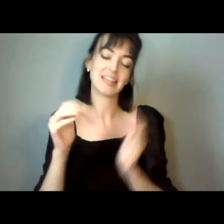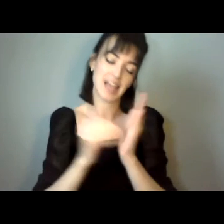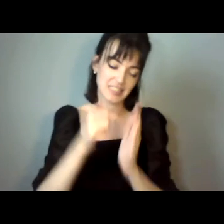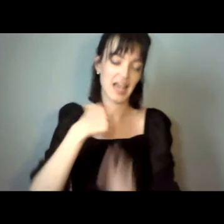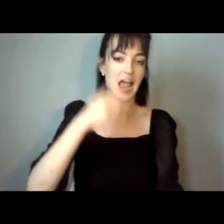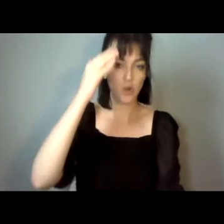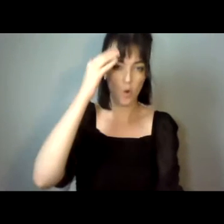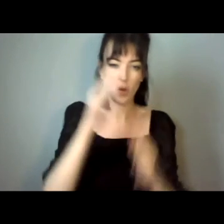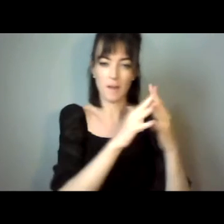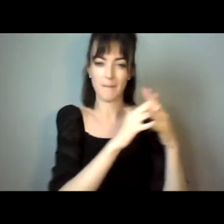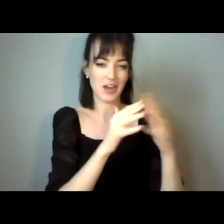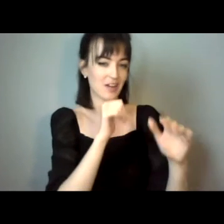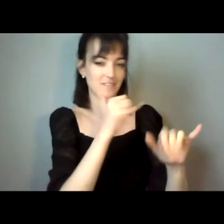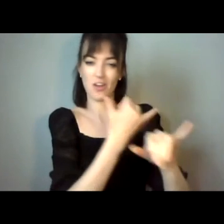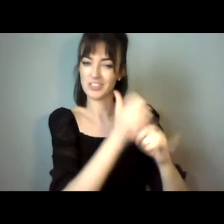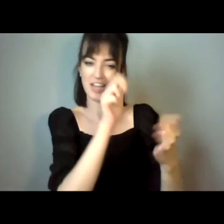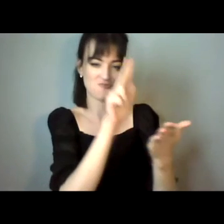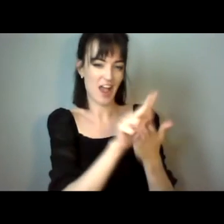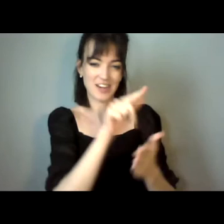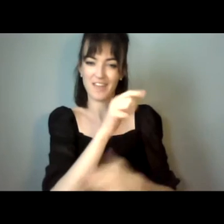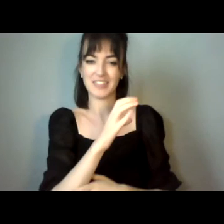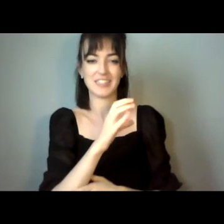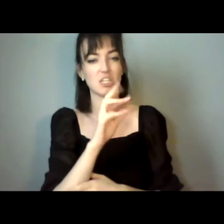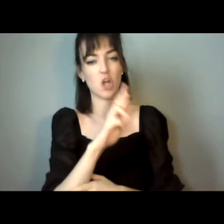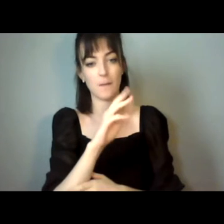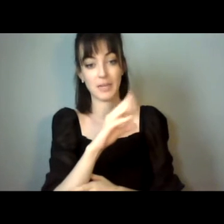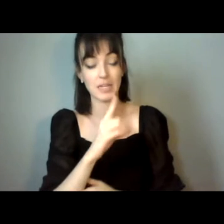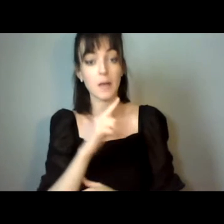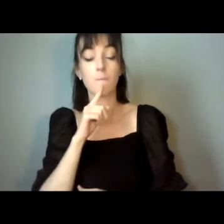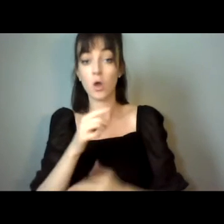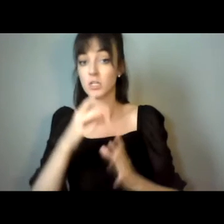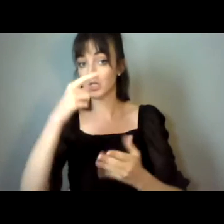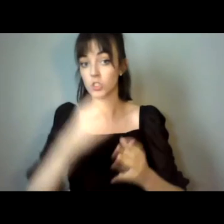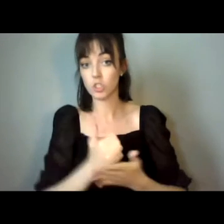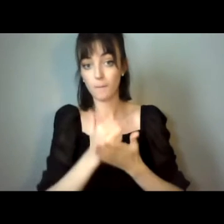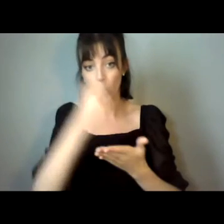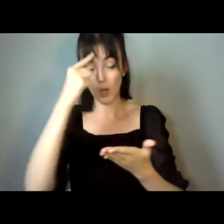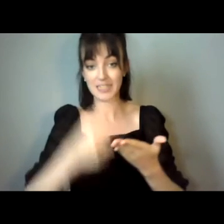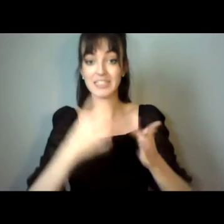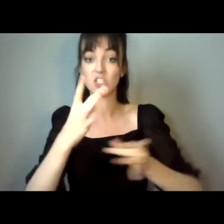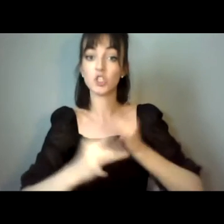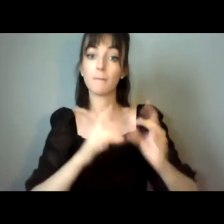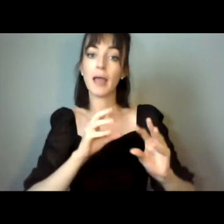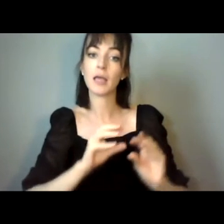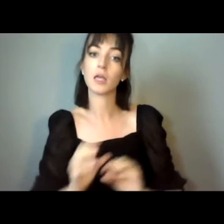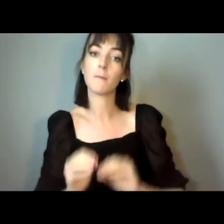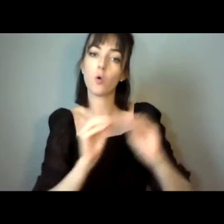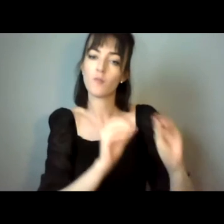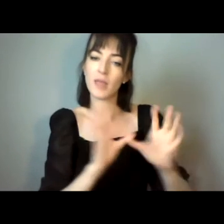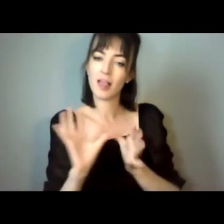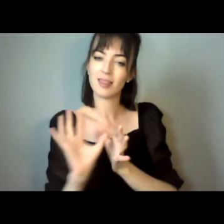not ratified the CRPD, but the supported decision making movement is directly related to the values